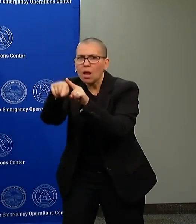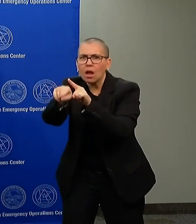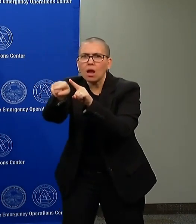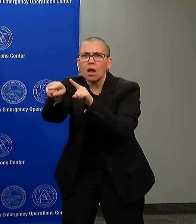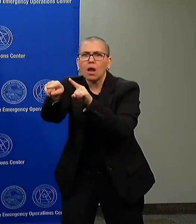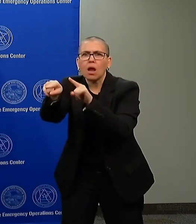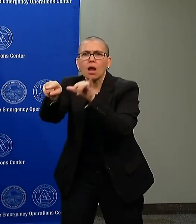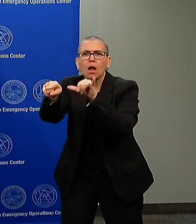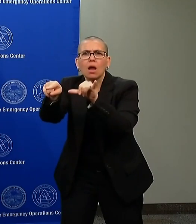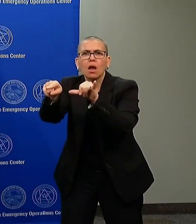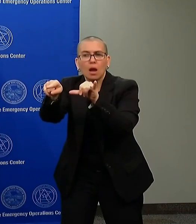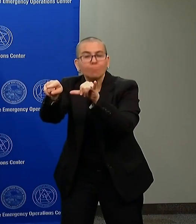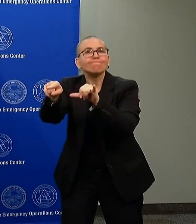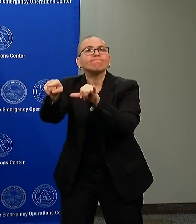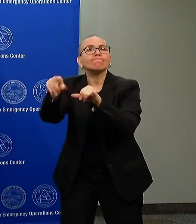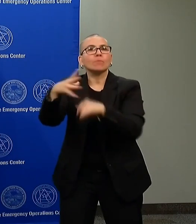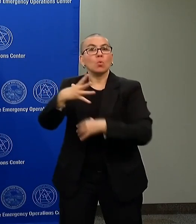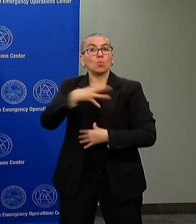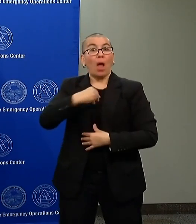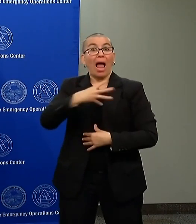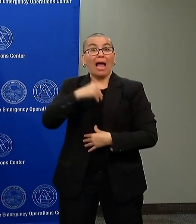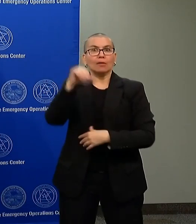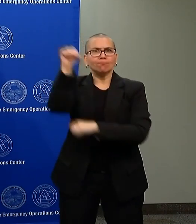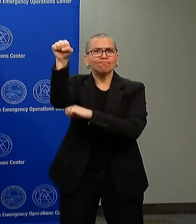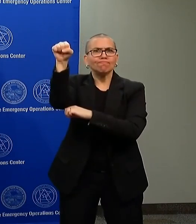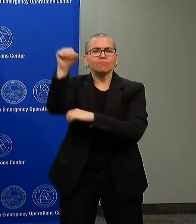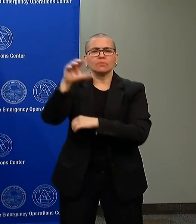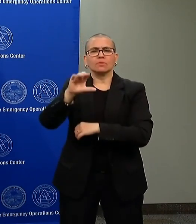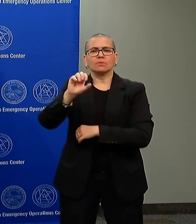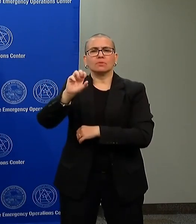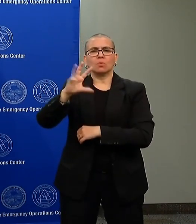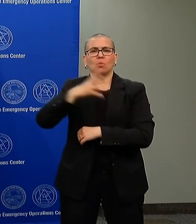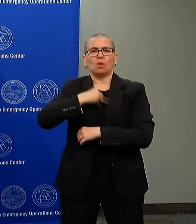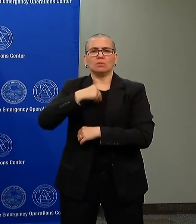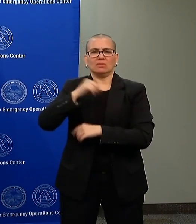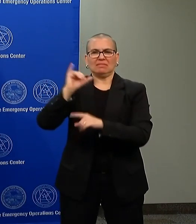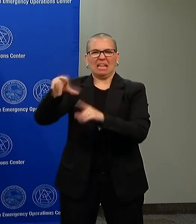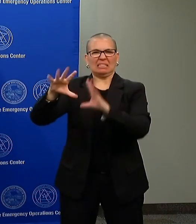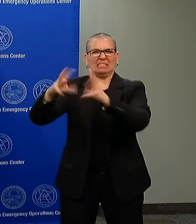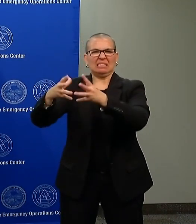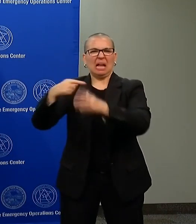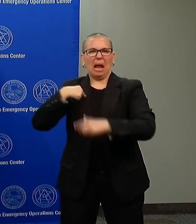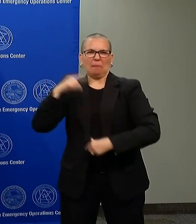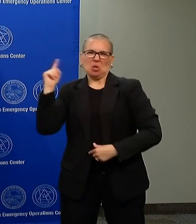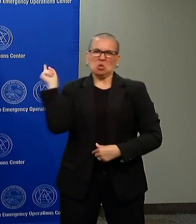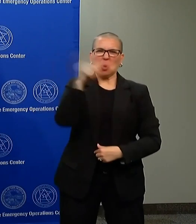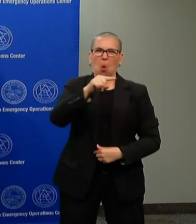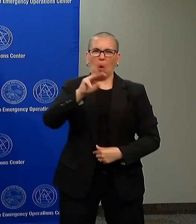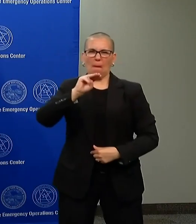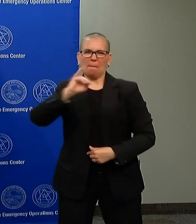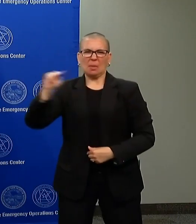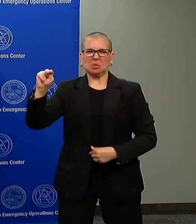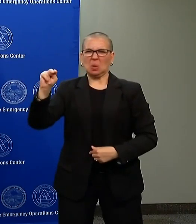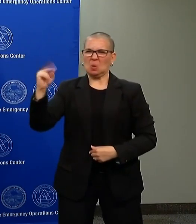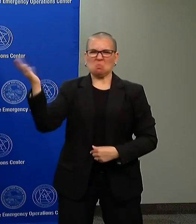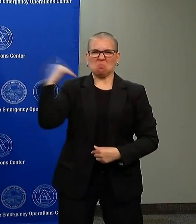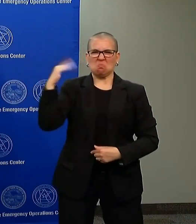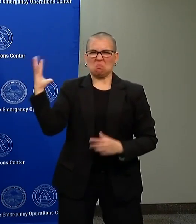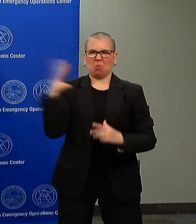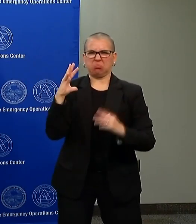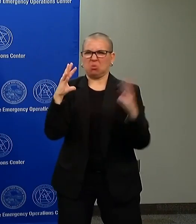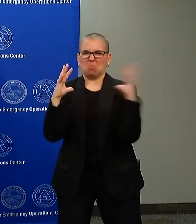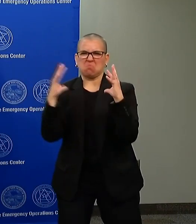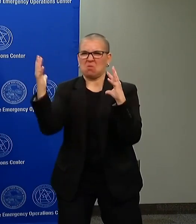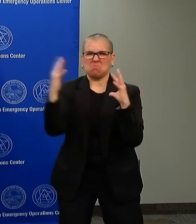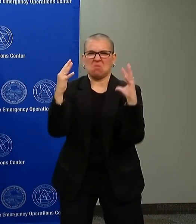posted things on platforms about coming to Minnesota. We are checking to see, do the folks that we have made arrests